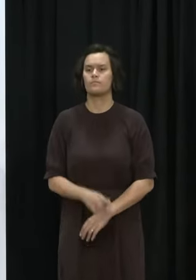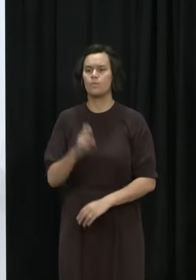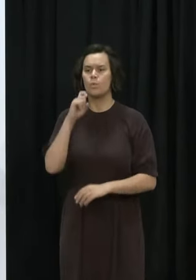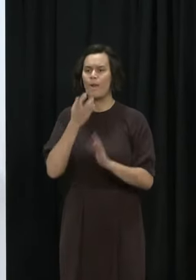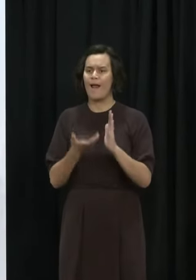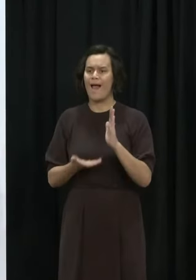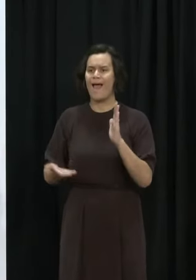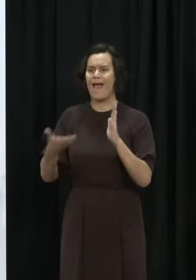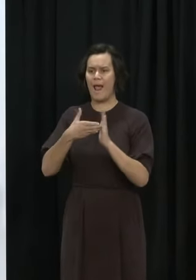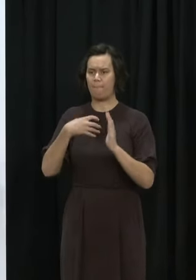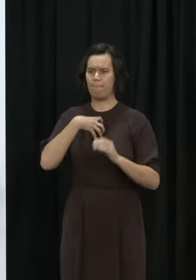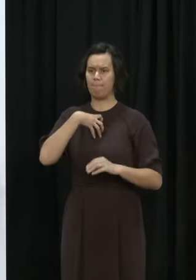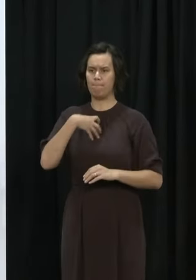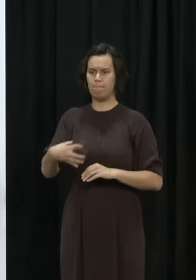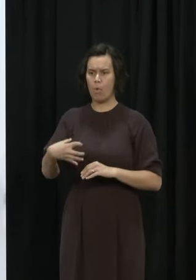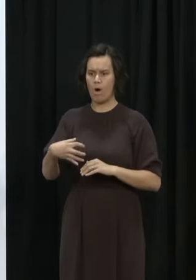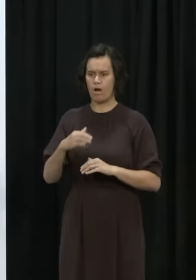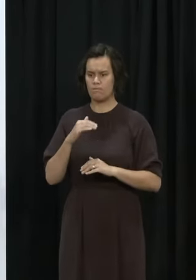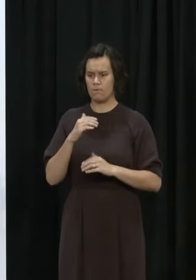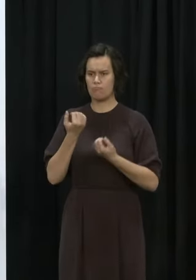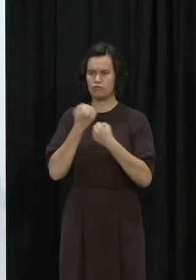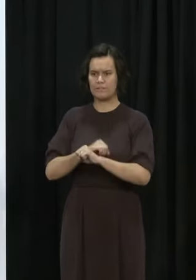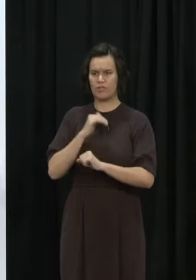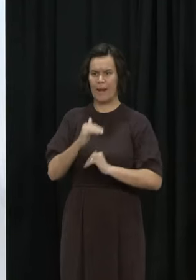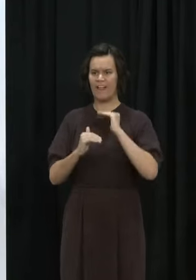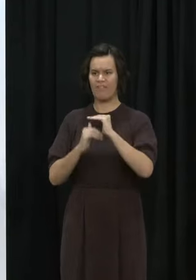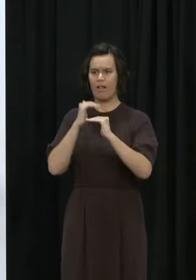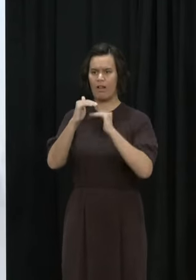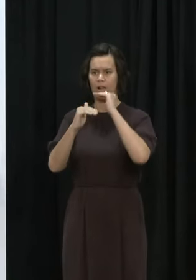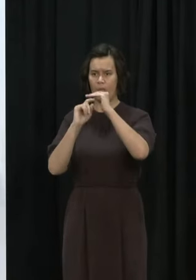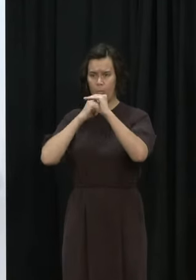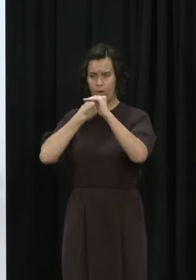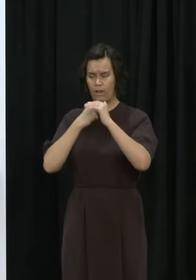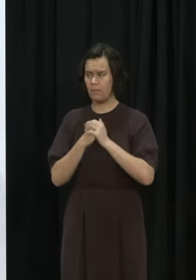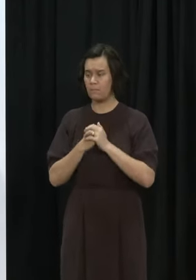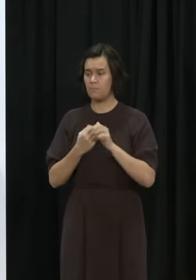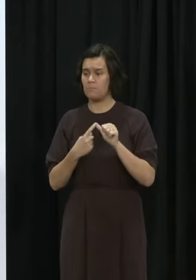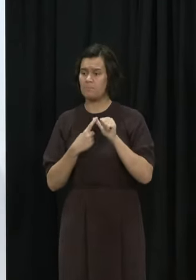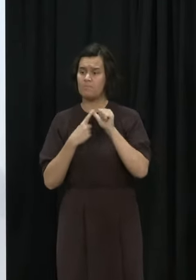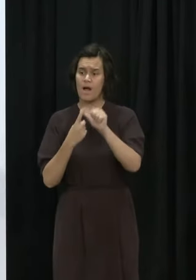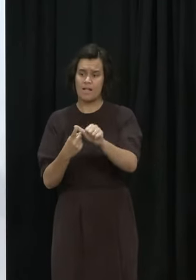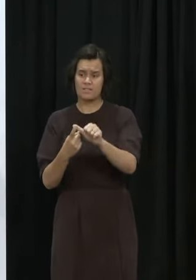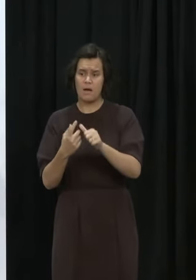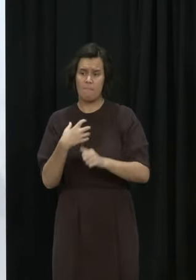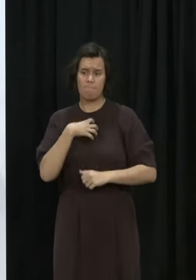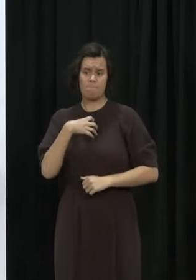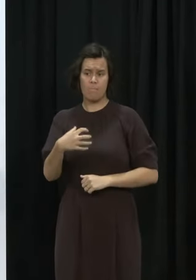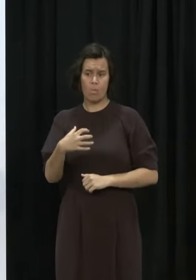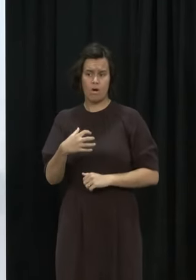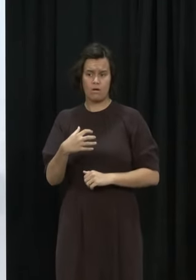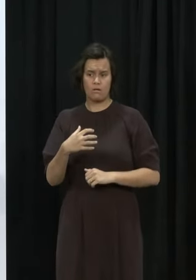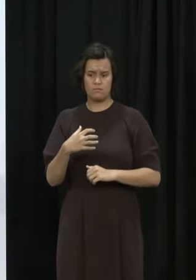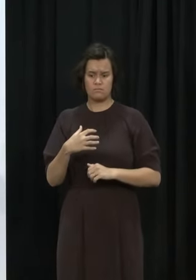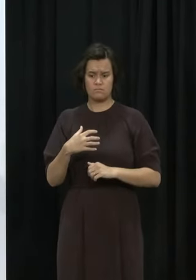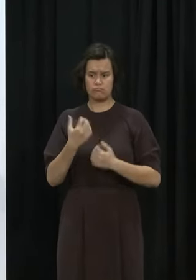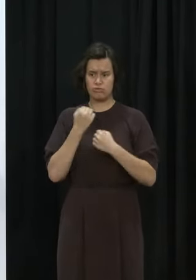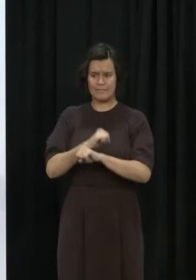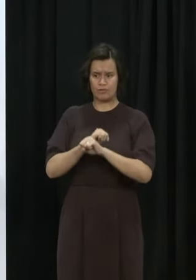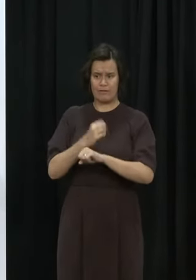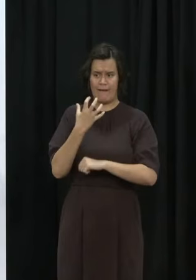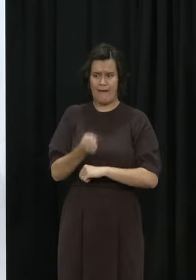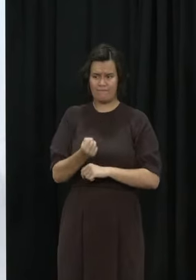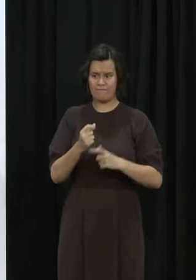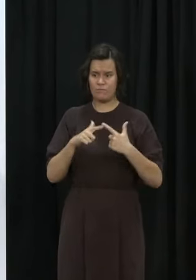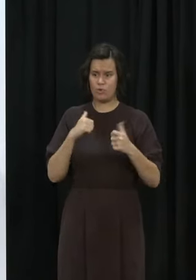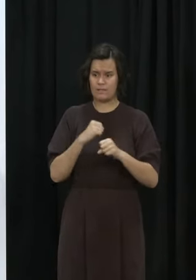called for? Well I think if you look at the Swiss cheese model that we've got now we do have a variety of different protections so we've got masks, we've got, you know, the